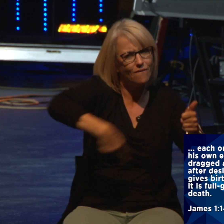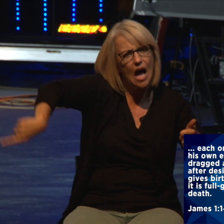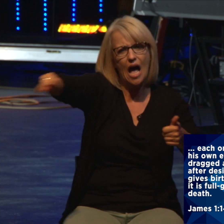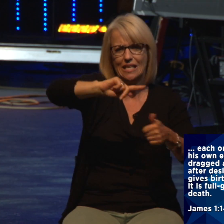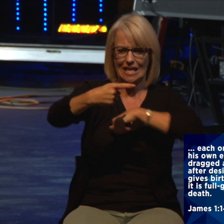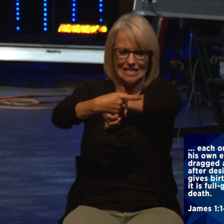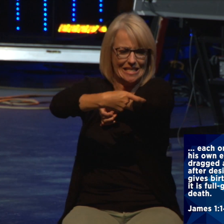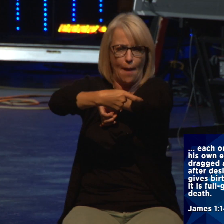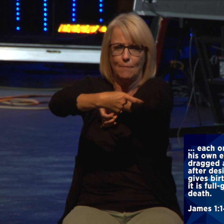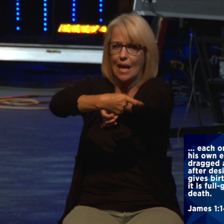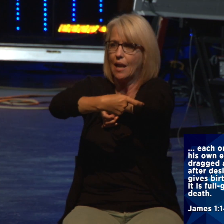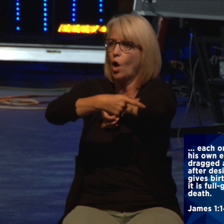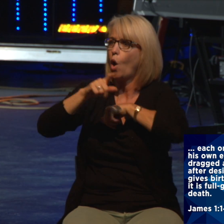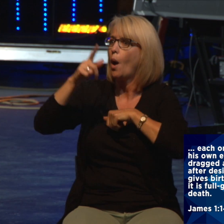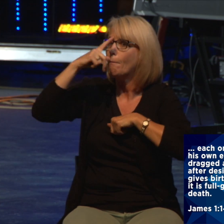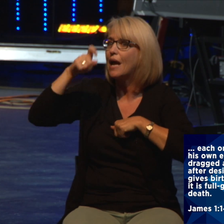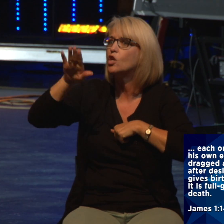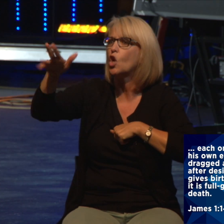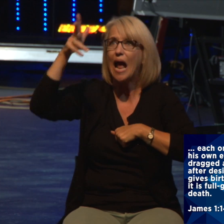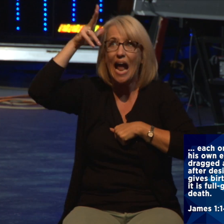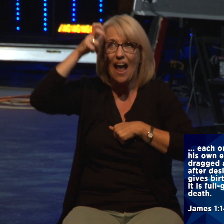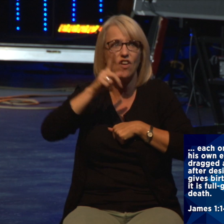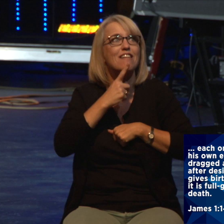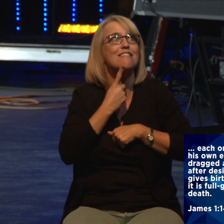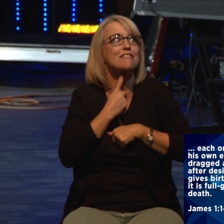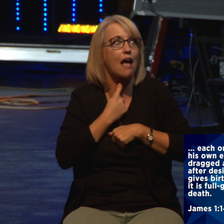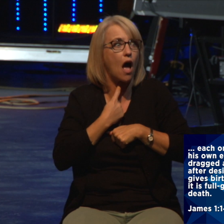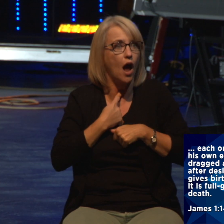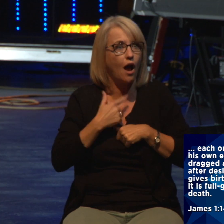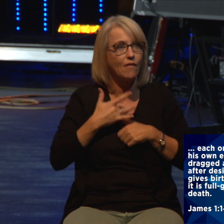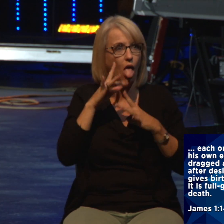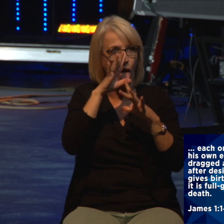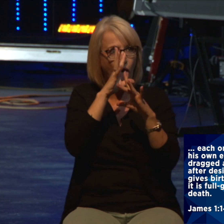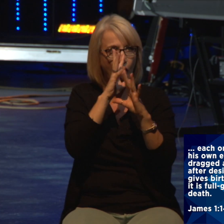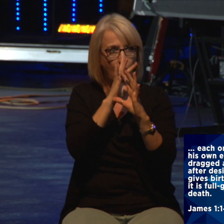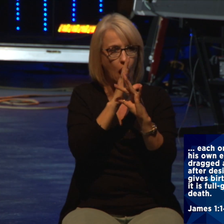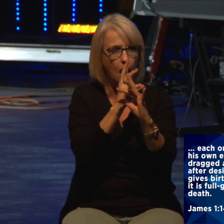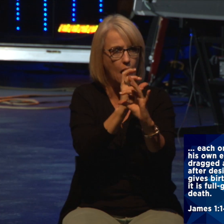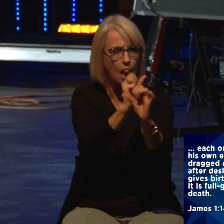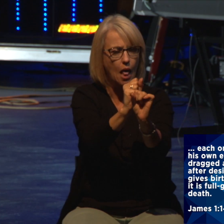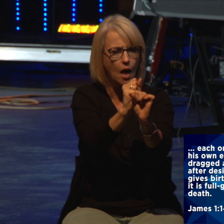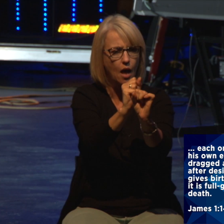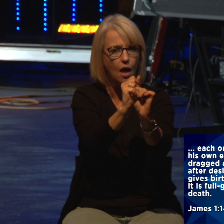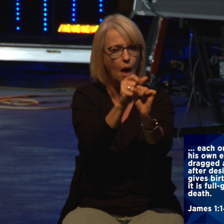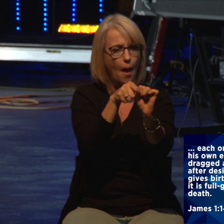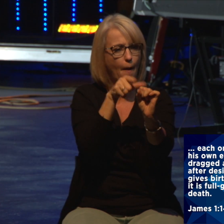his own evil desire, he's dragged away and enticed, and after that, desire has conceived, it gives